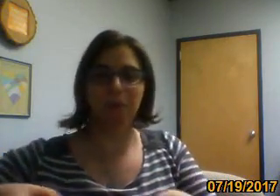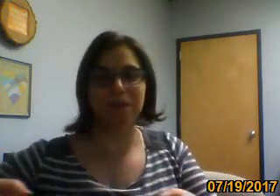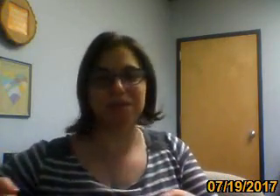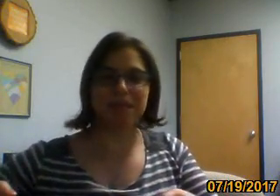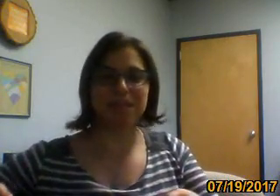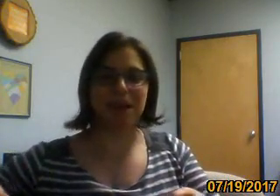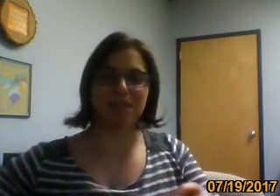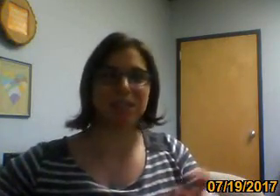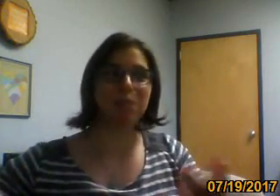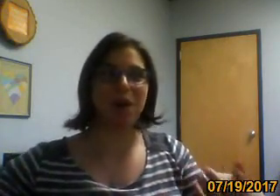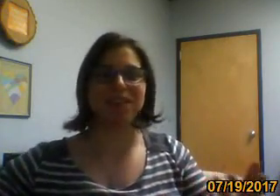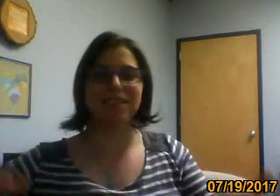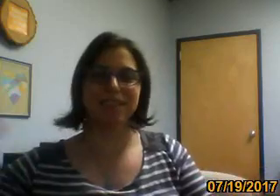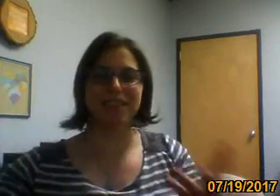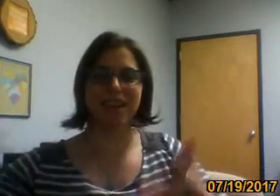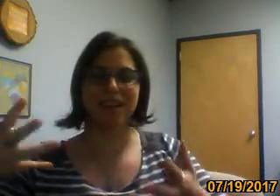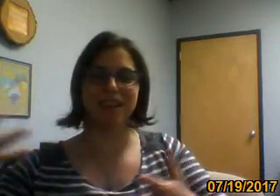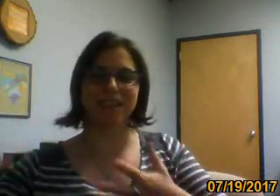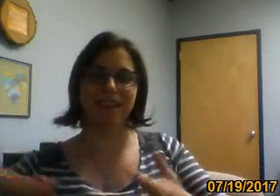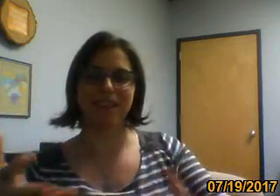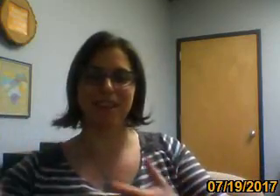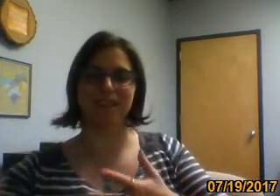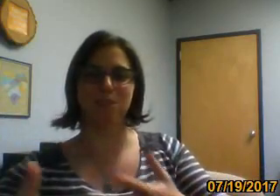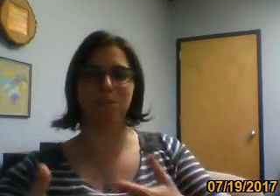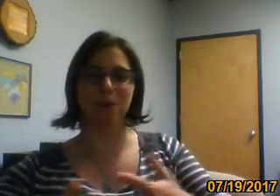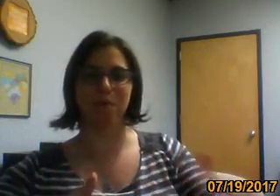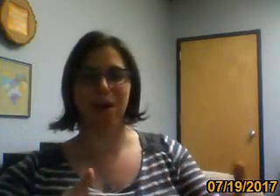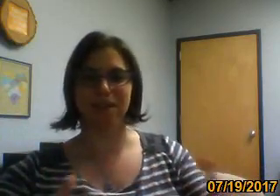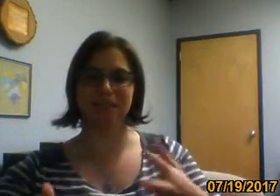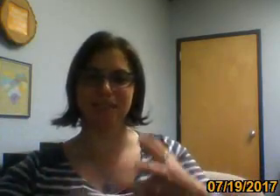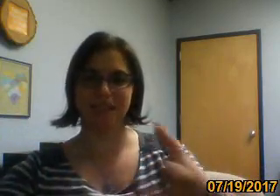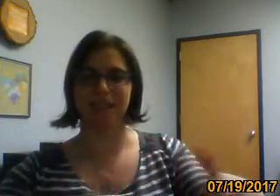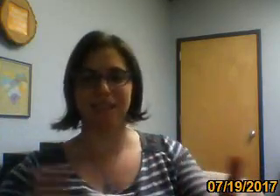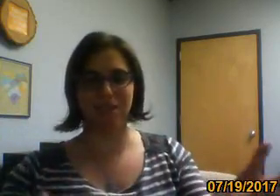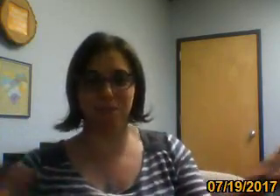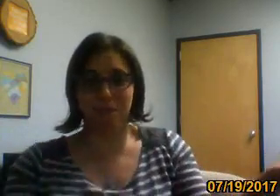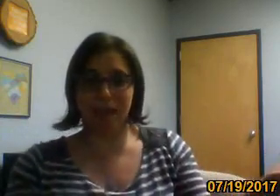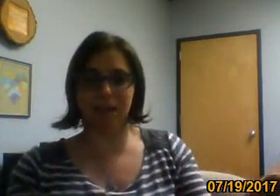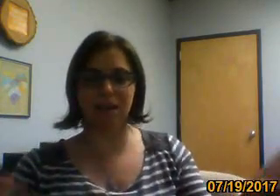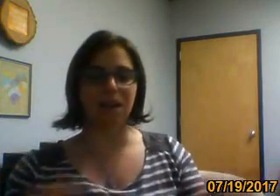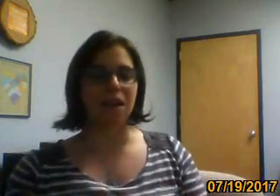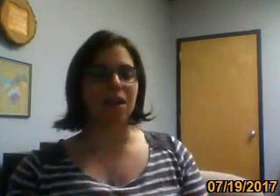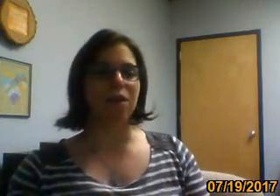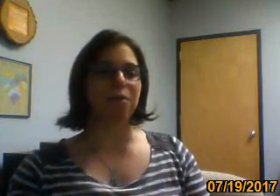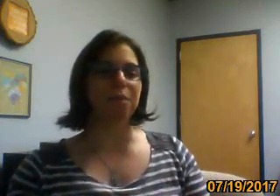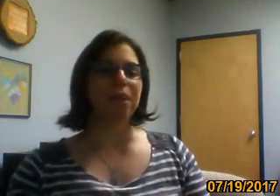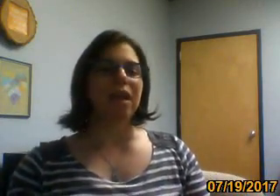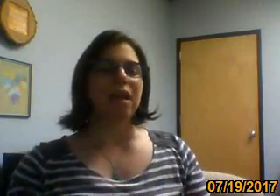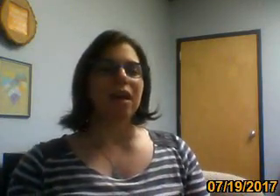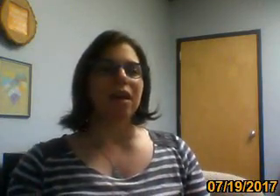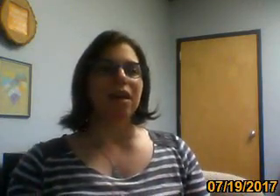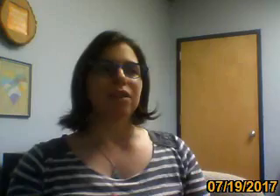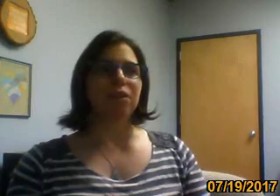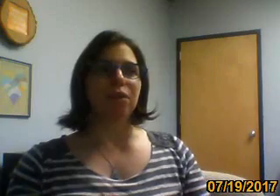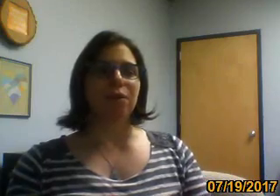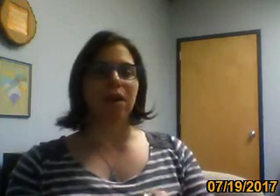pull these things out of this box that this book box thing that you made, you know? So,